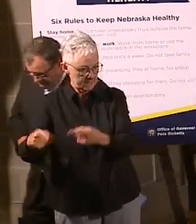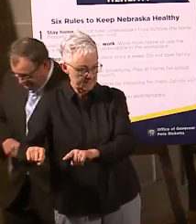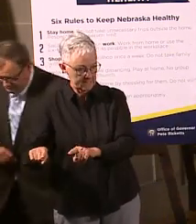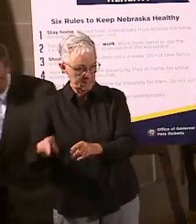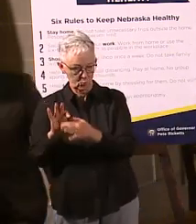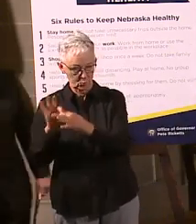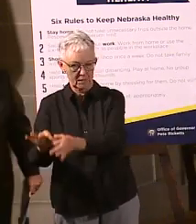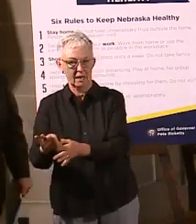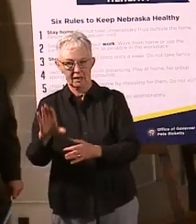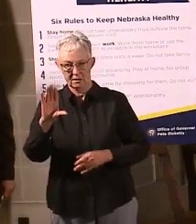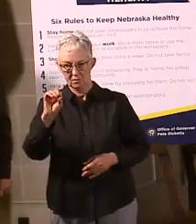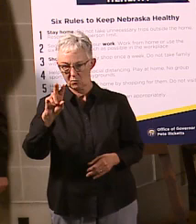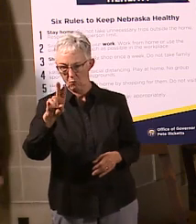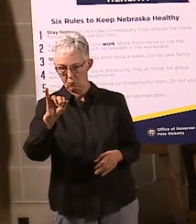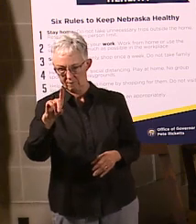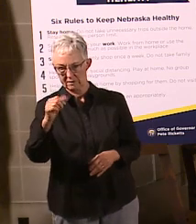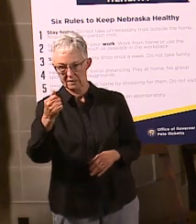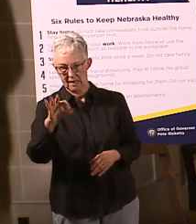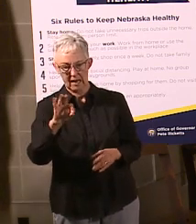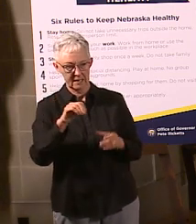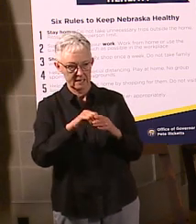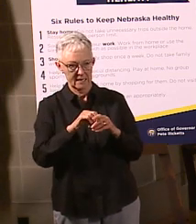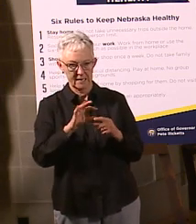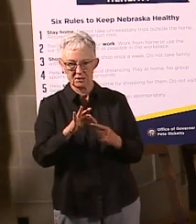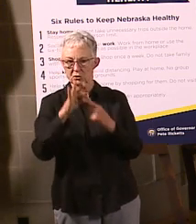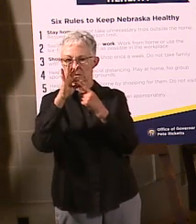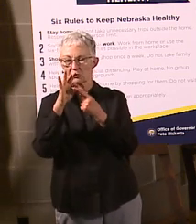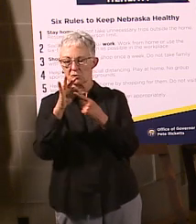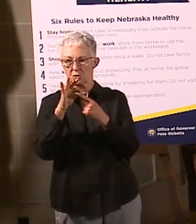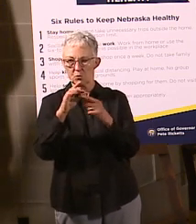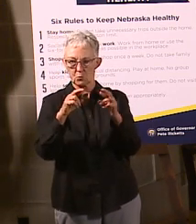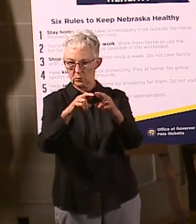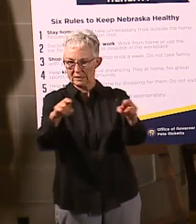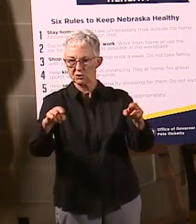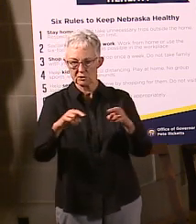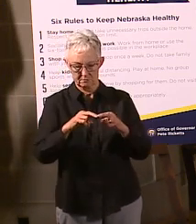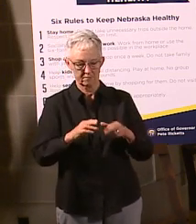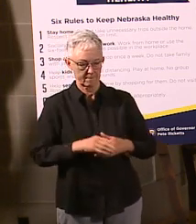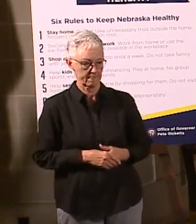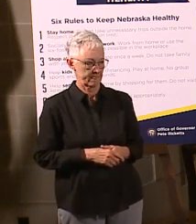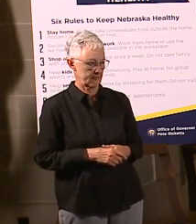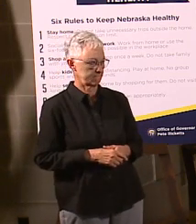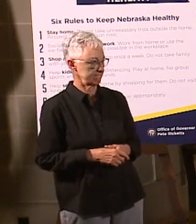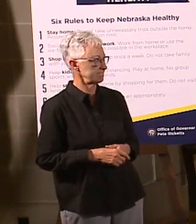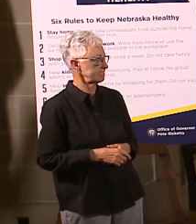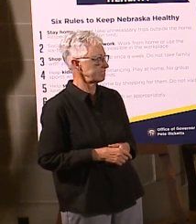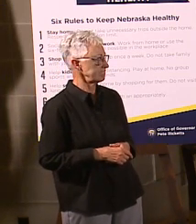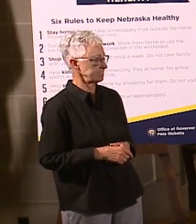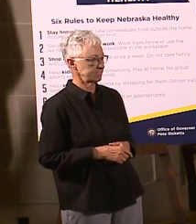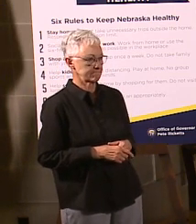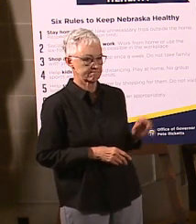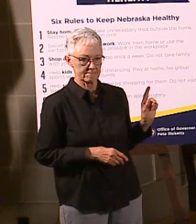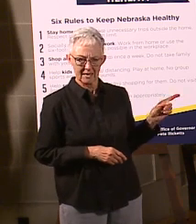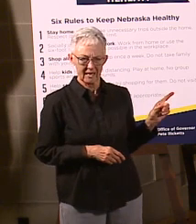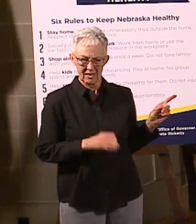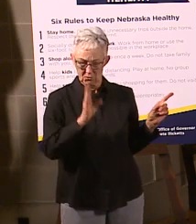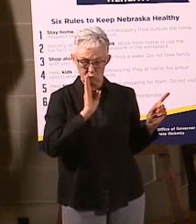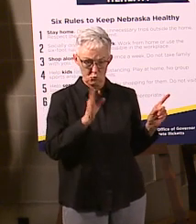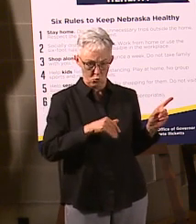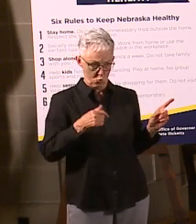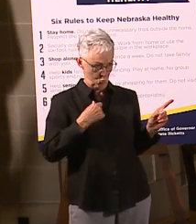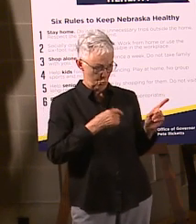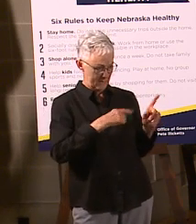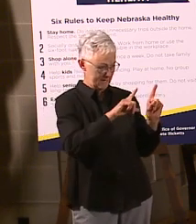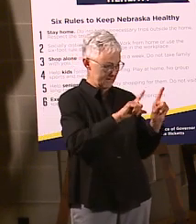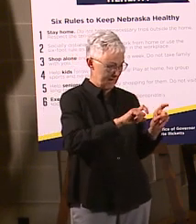on to the Commissioner's question, because William was also saying something about cases. Folks, as we test more, we're going to have more cases. Case counts